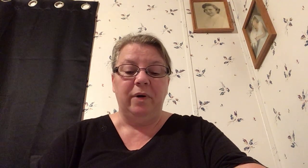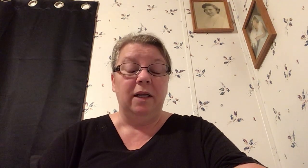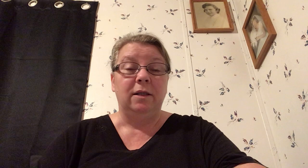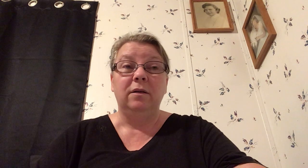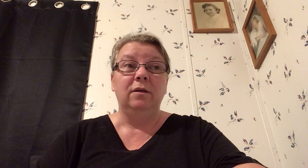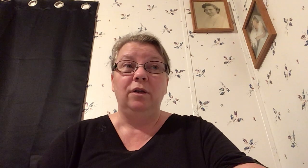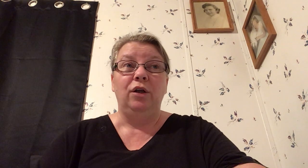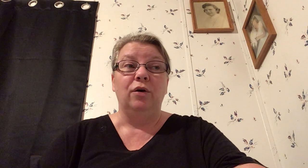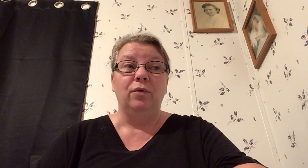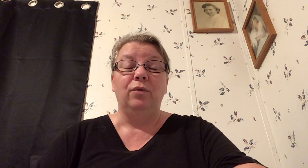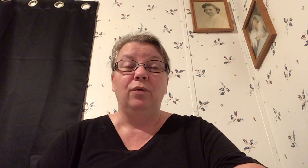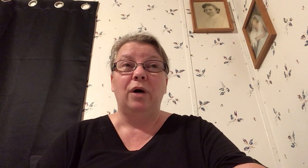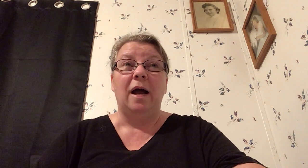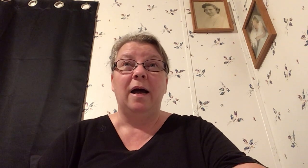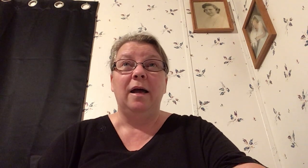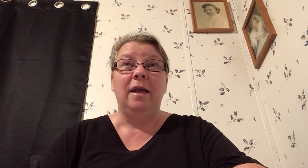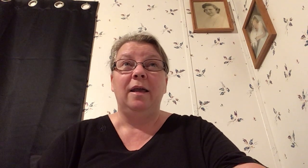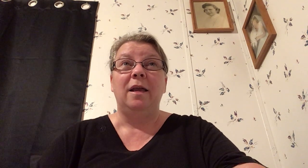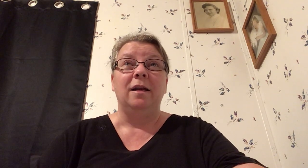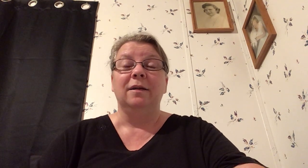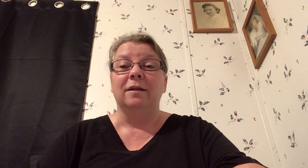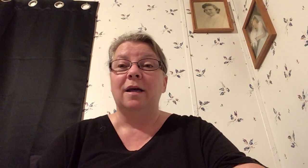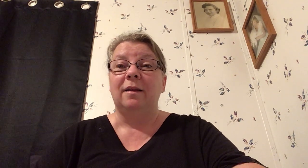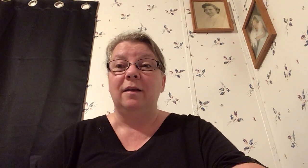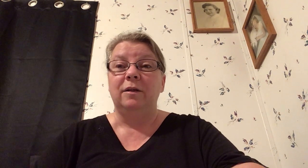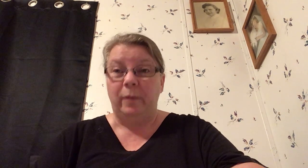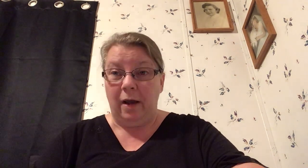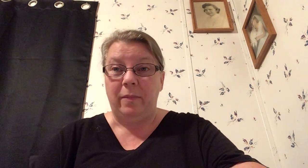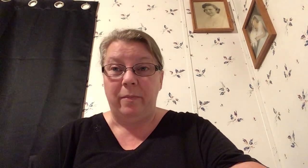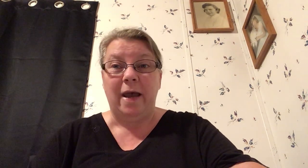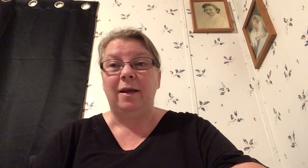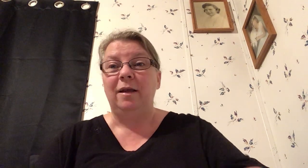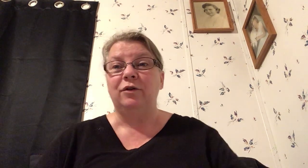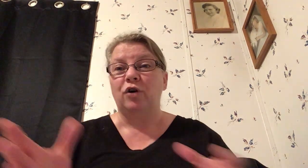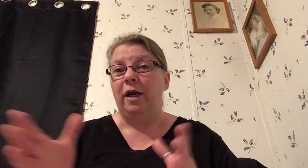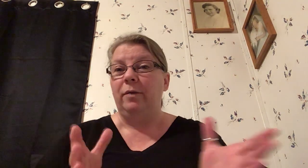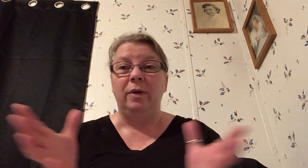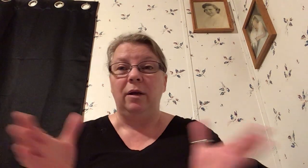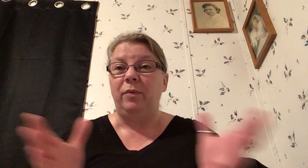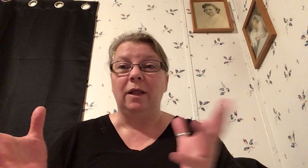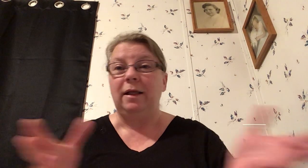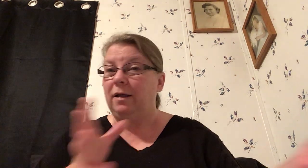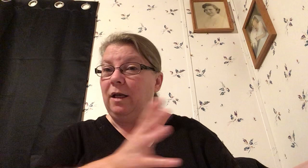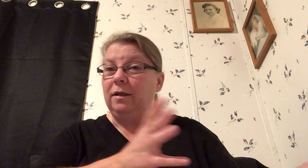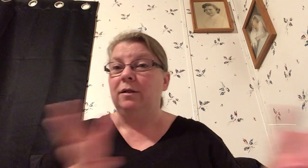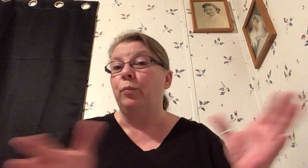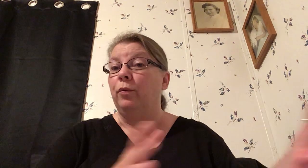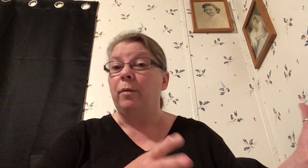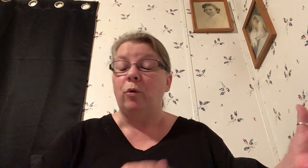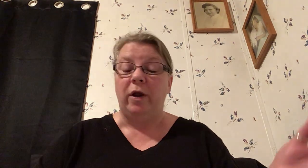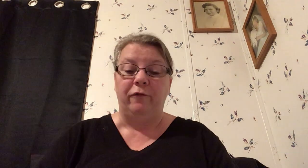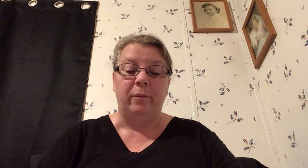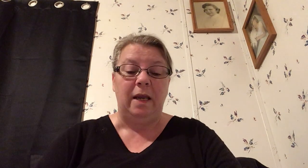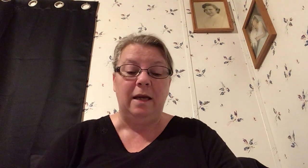but you know he does a lot of things behind my back he's trying to manipulate the kids to pull them away from me